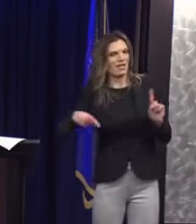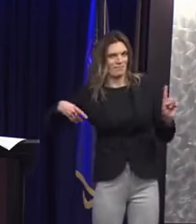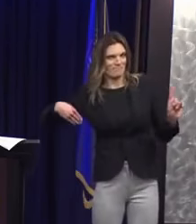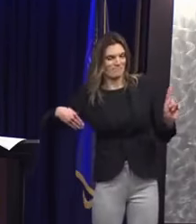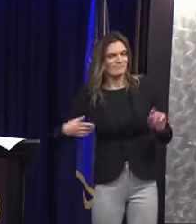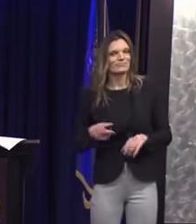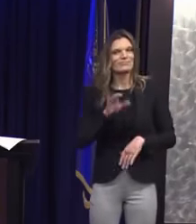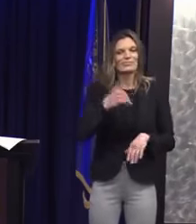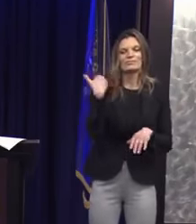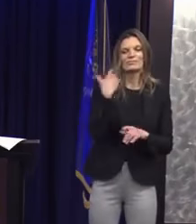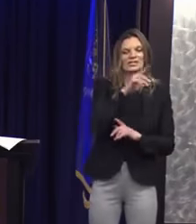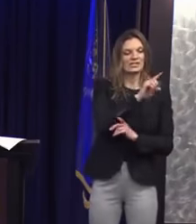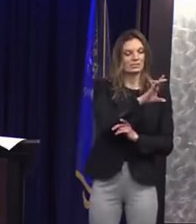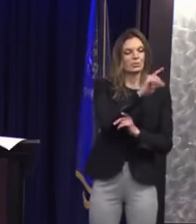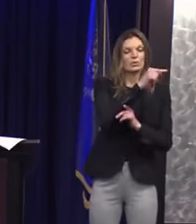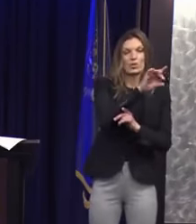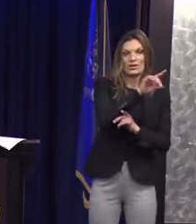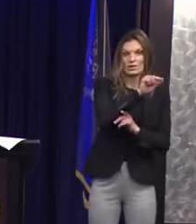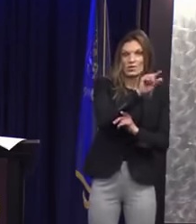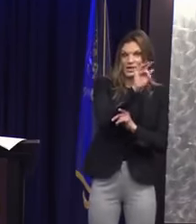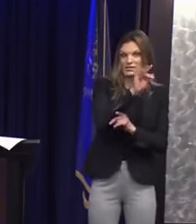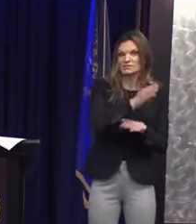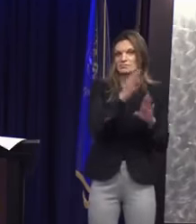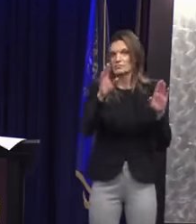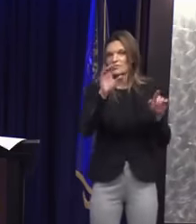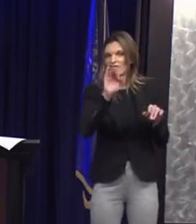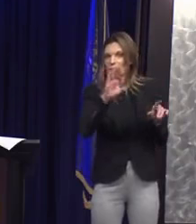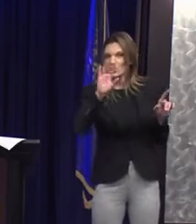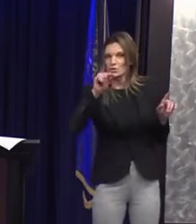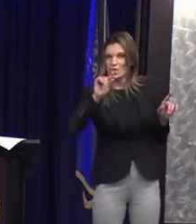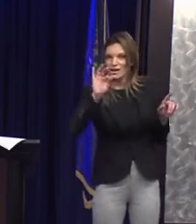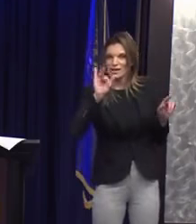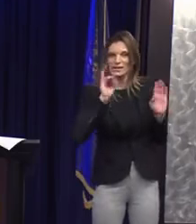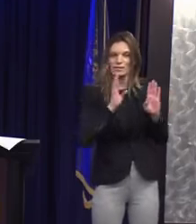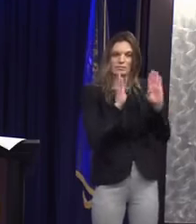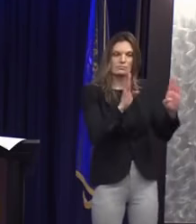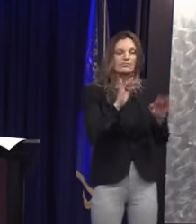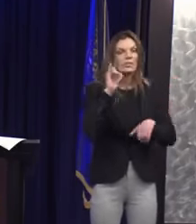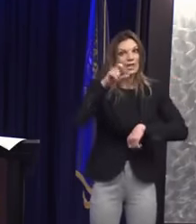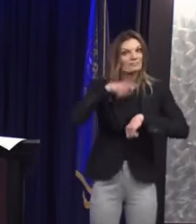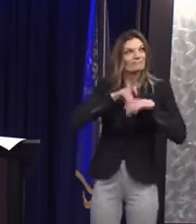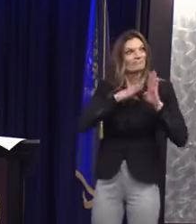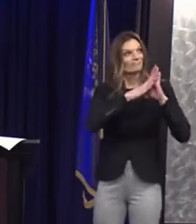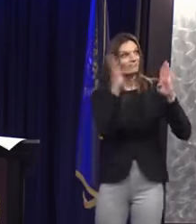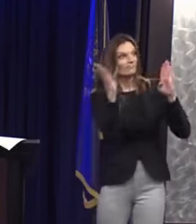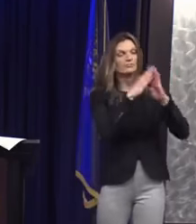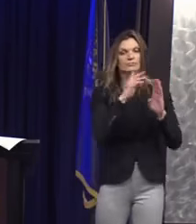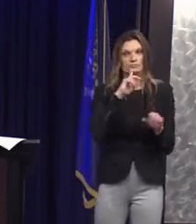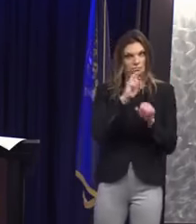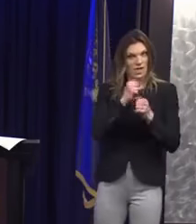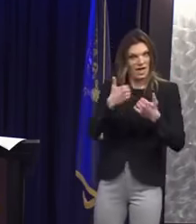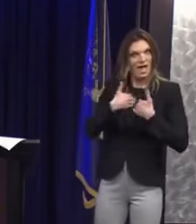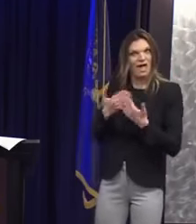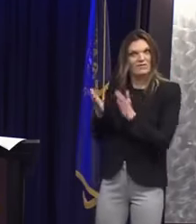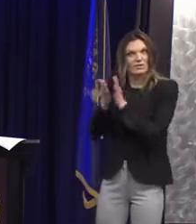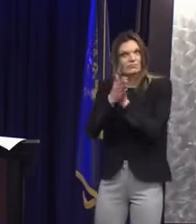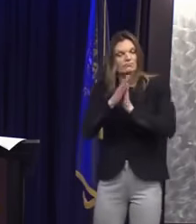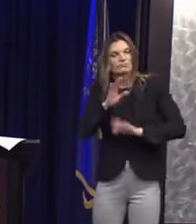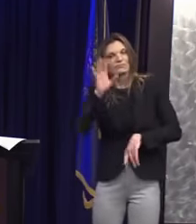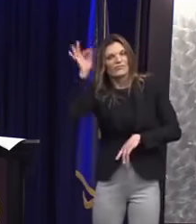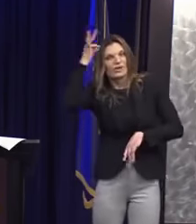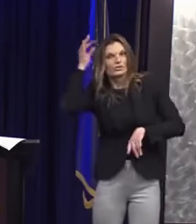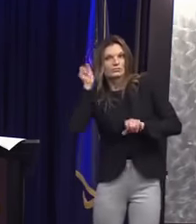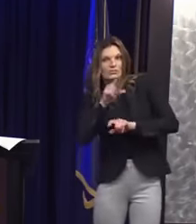deleted in December of 2018 and February 2019, there was no FOIA request concerning the emails